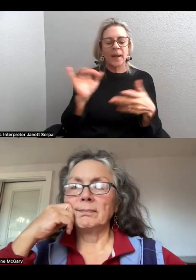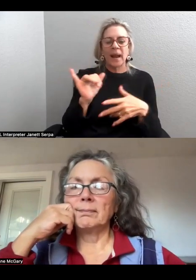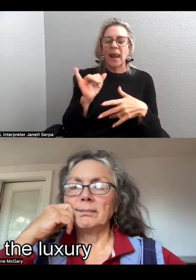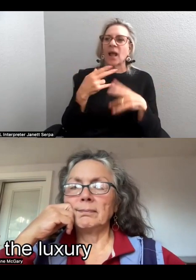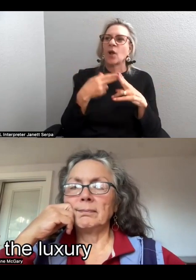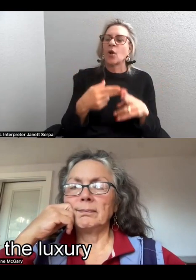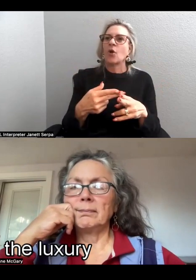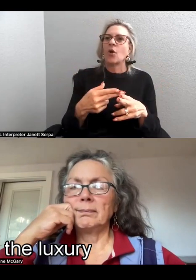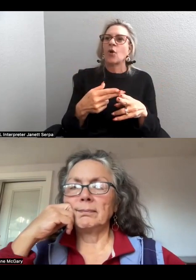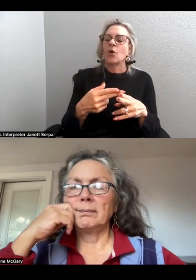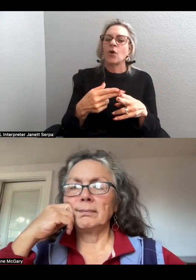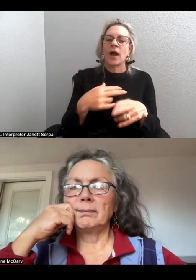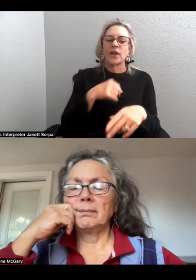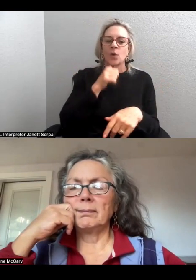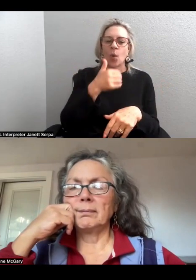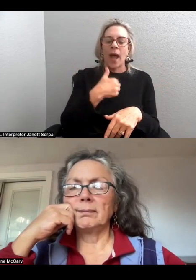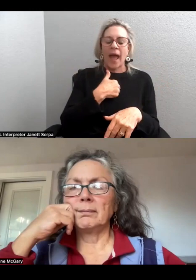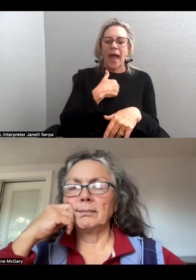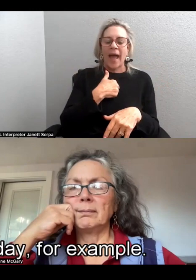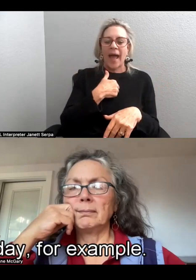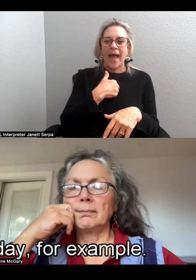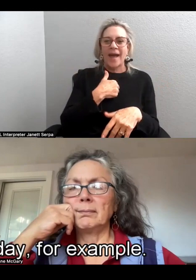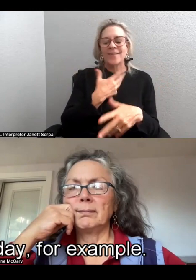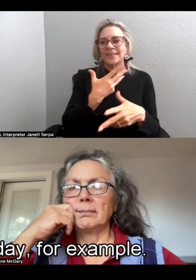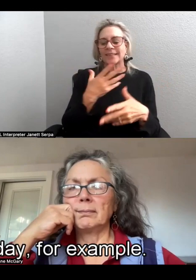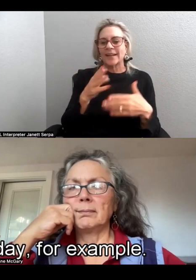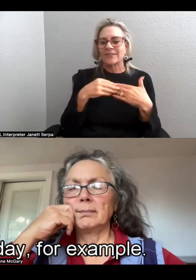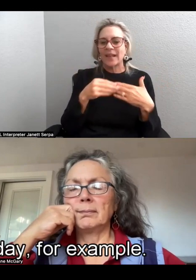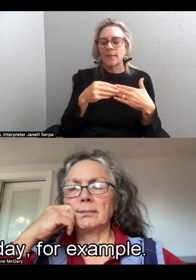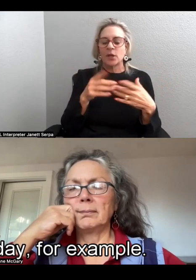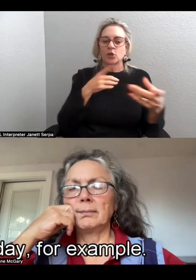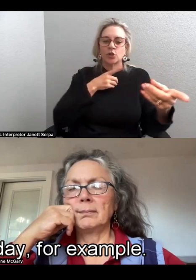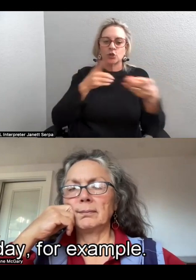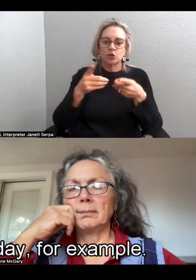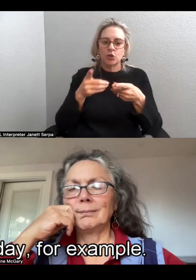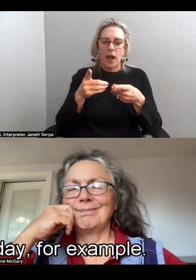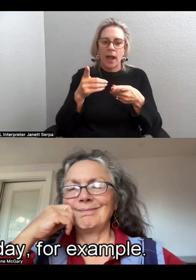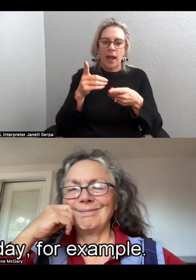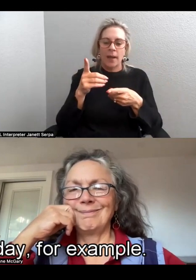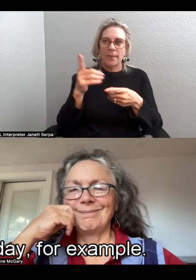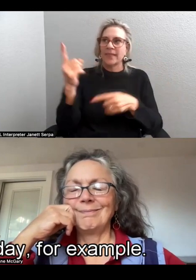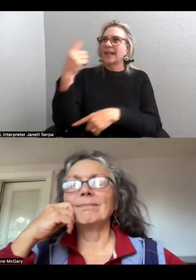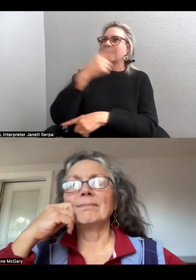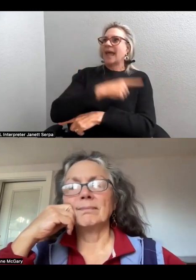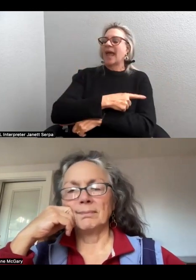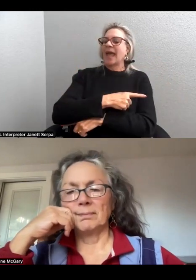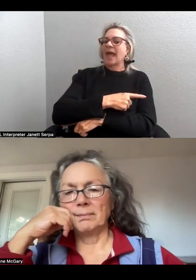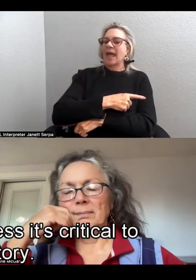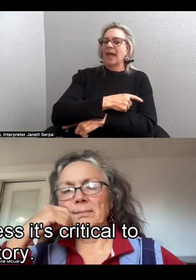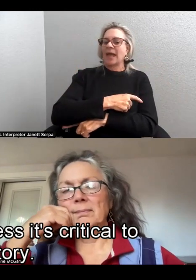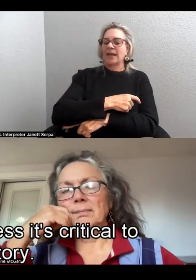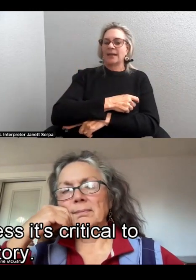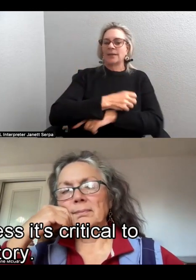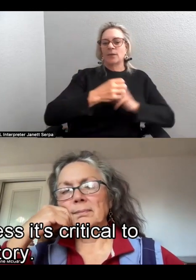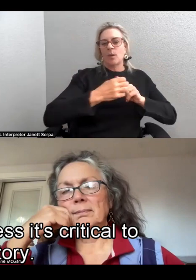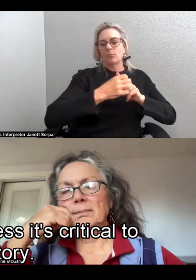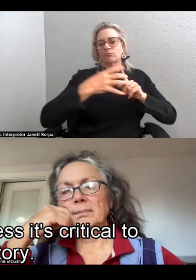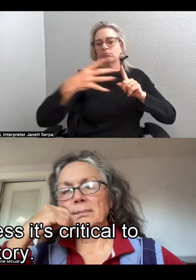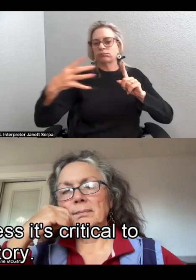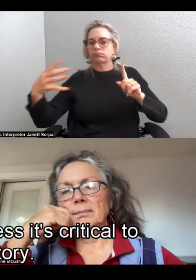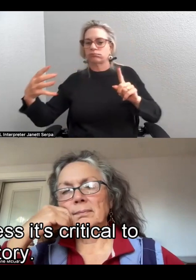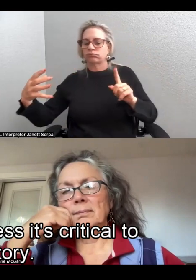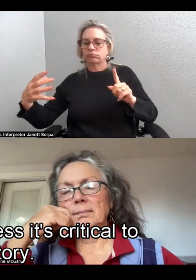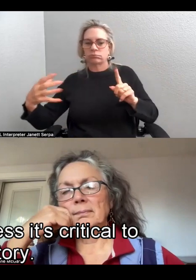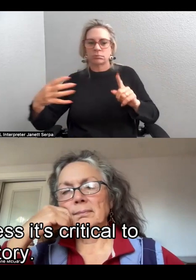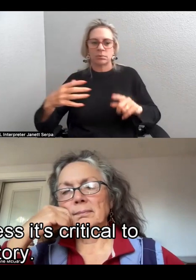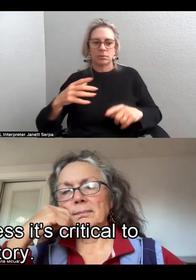I don't have the luxury of describing the day, for example. I don't have, I mean,